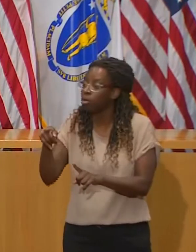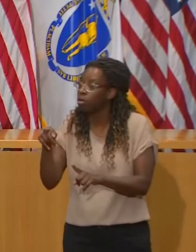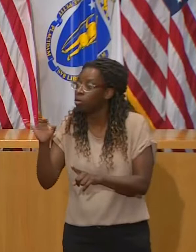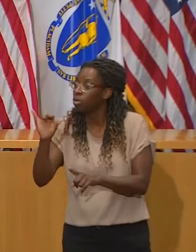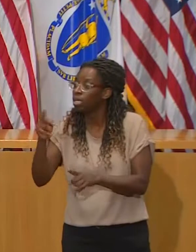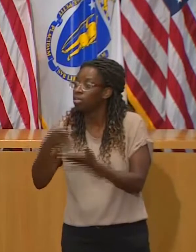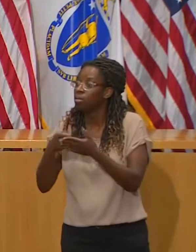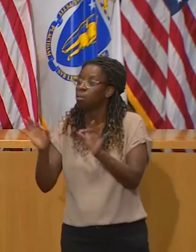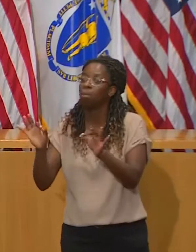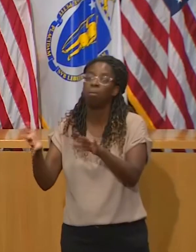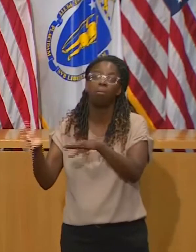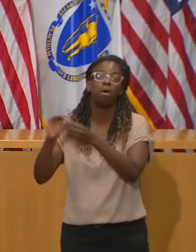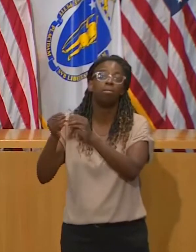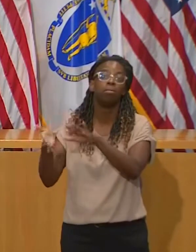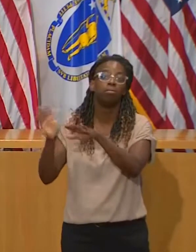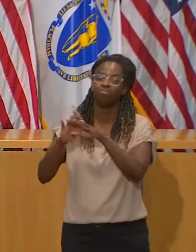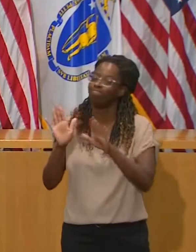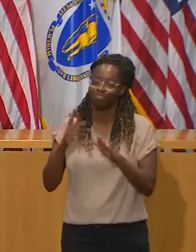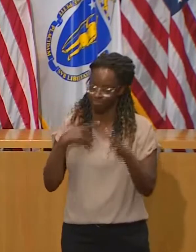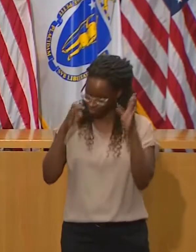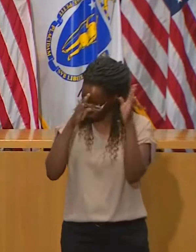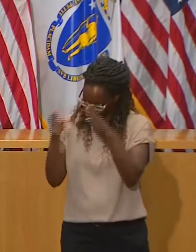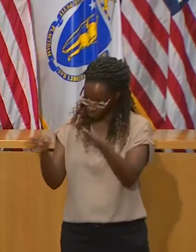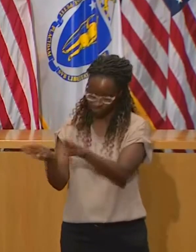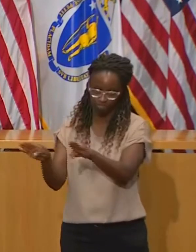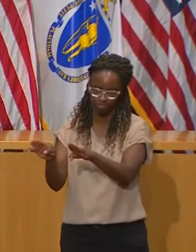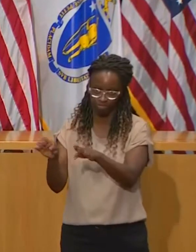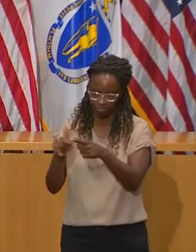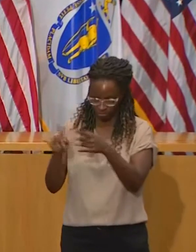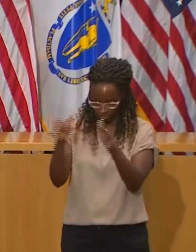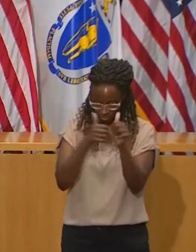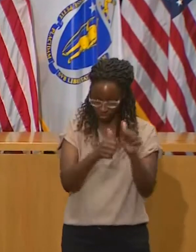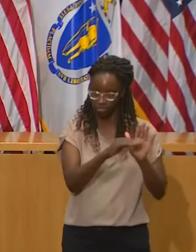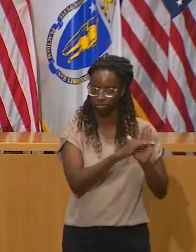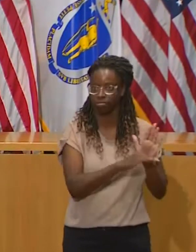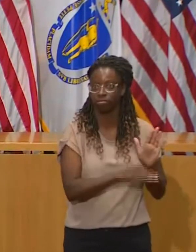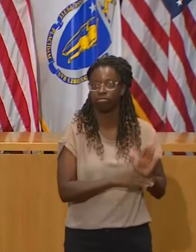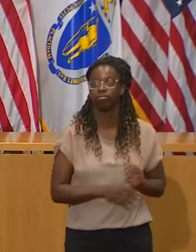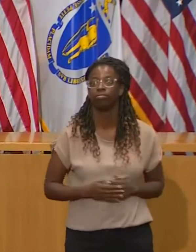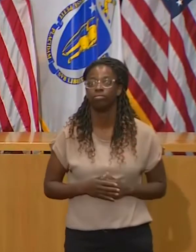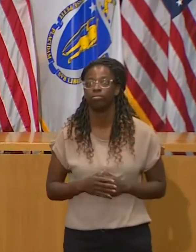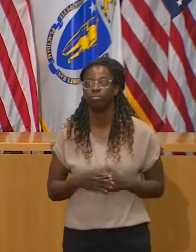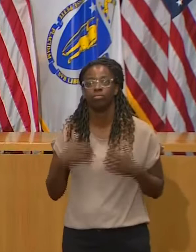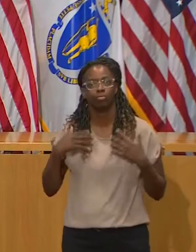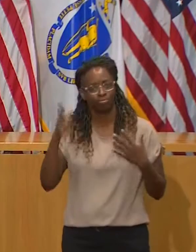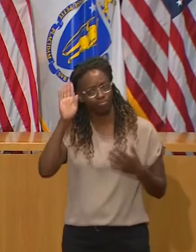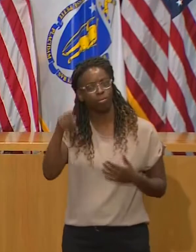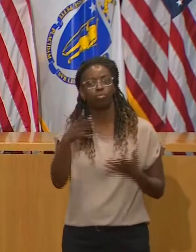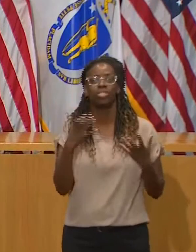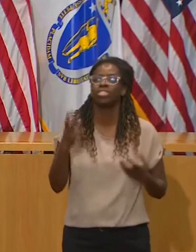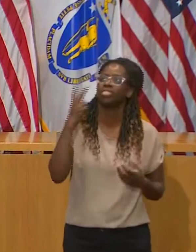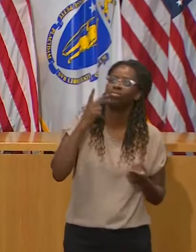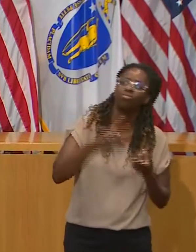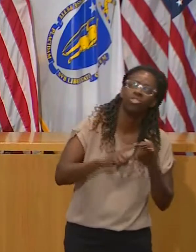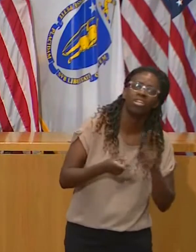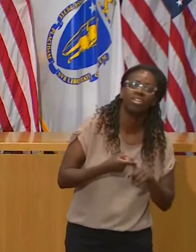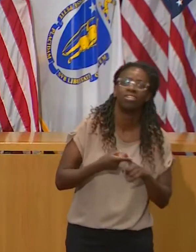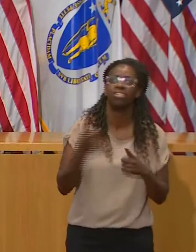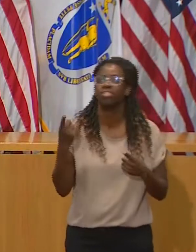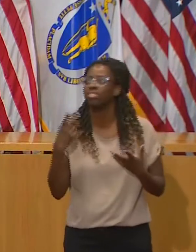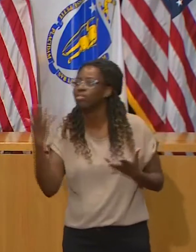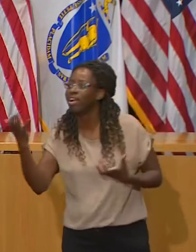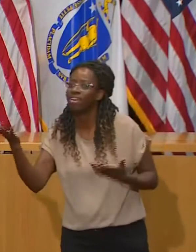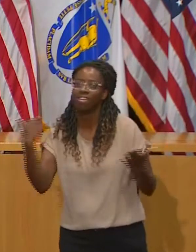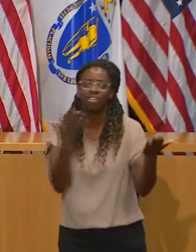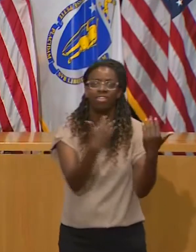priorities. Do we want to get together with friends, some of whom we may not have seen for a long time in close quarters and share